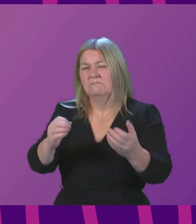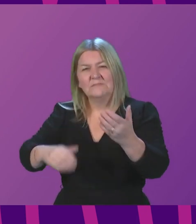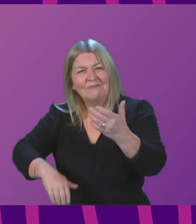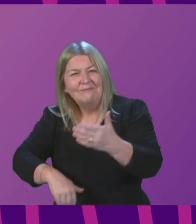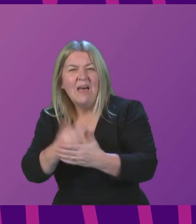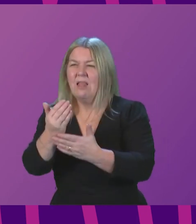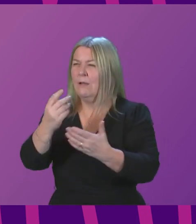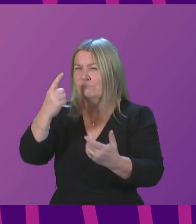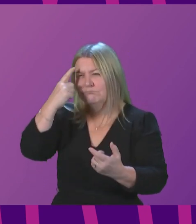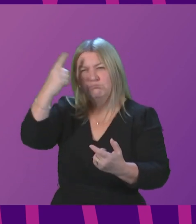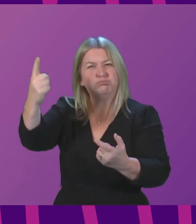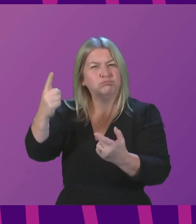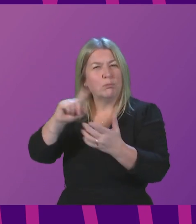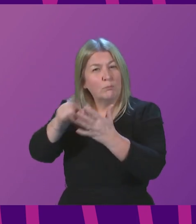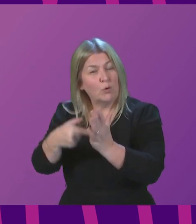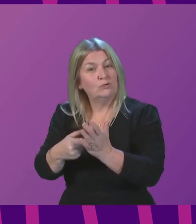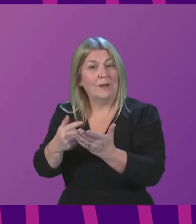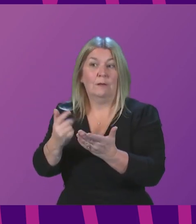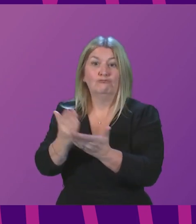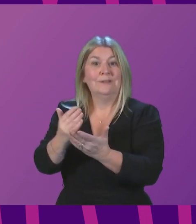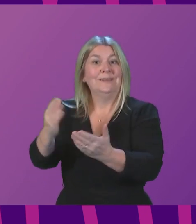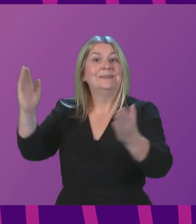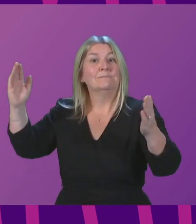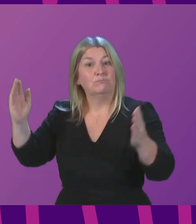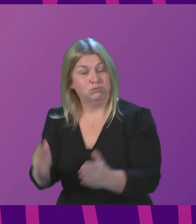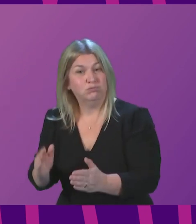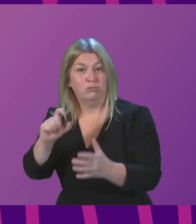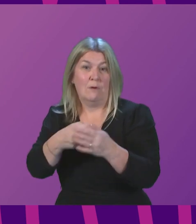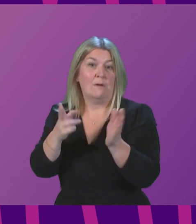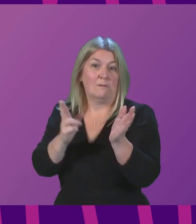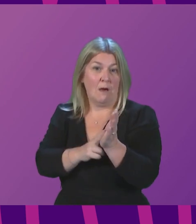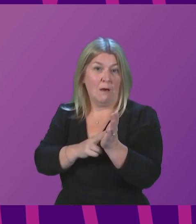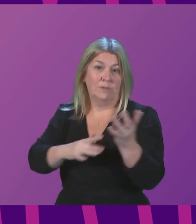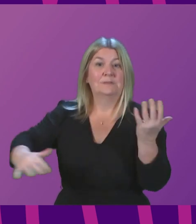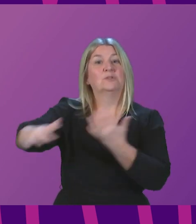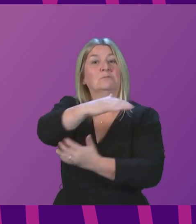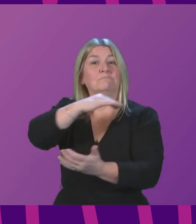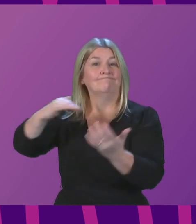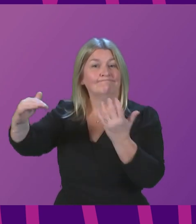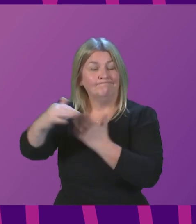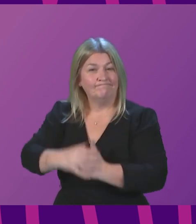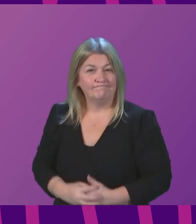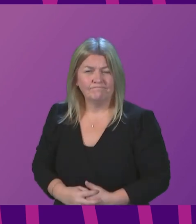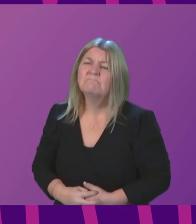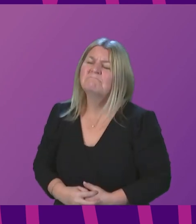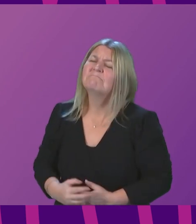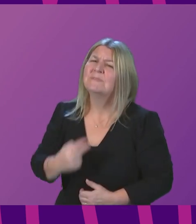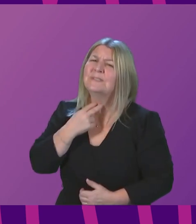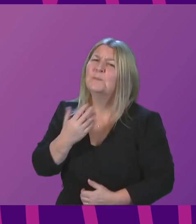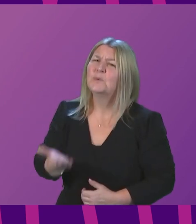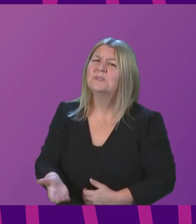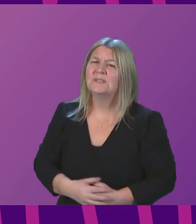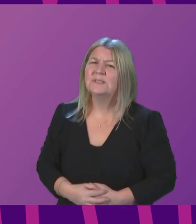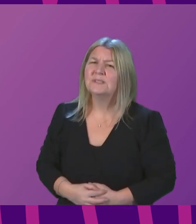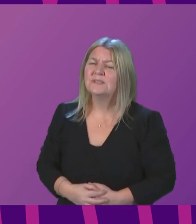innovative projects that deliver carbon savings, leverage investment and create jobs. The two points. I think, while it is disappointing that we saw